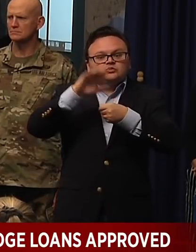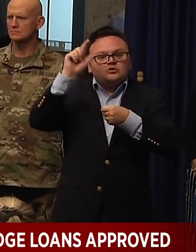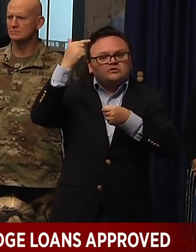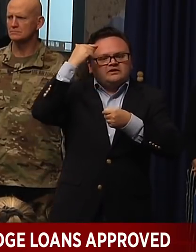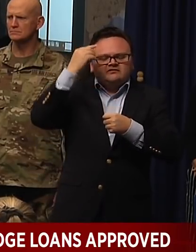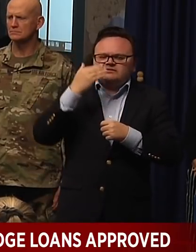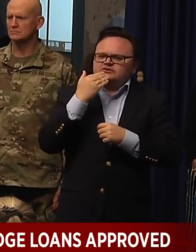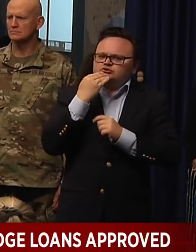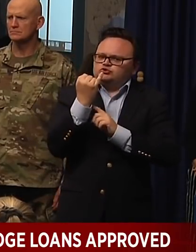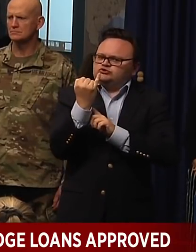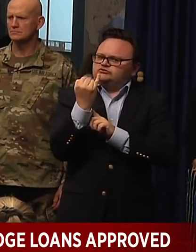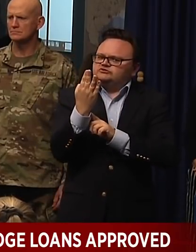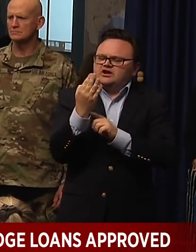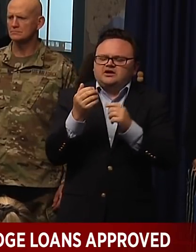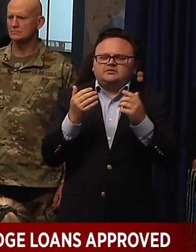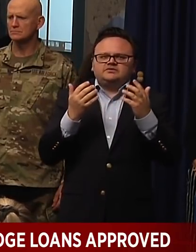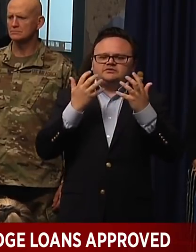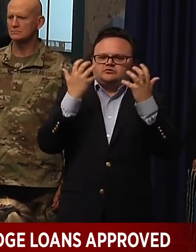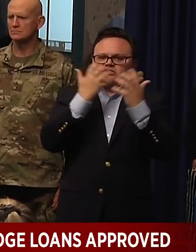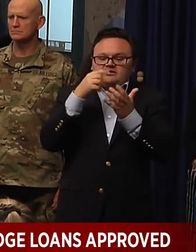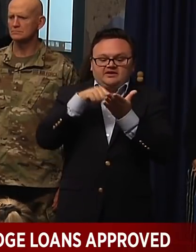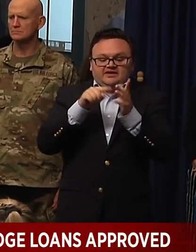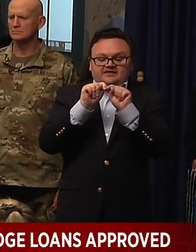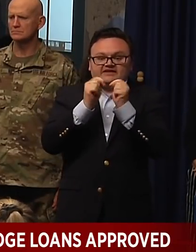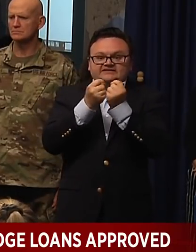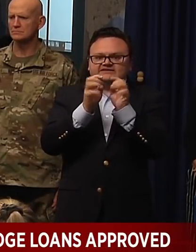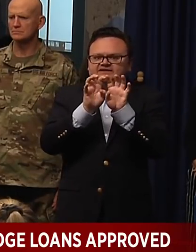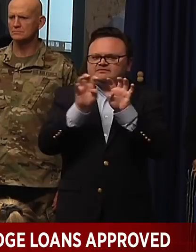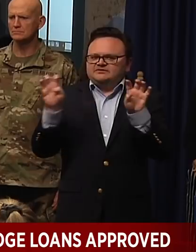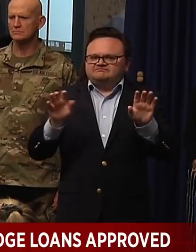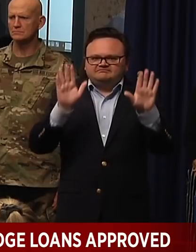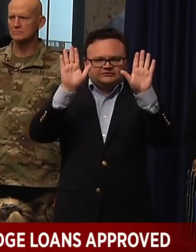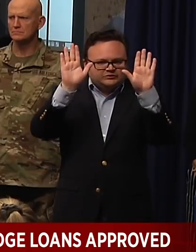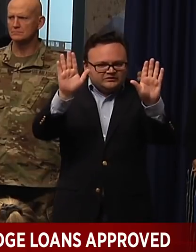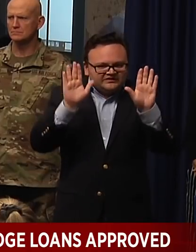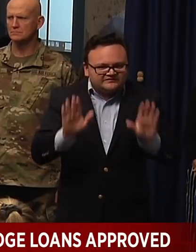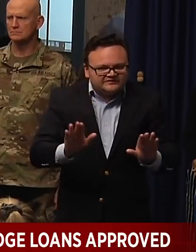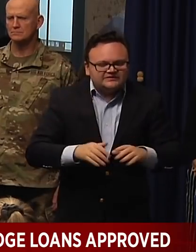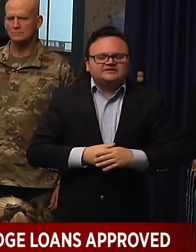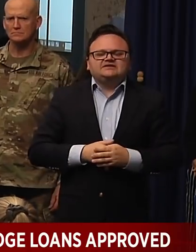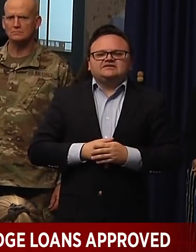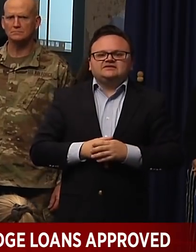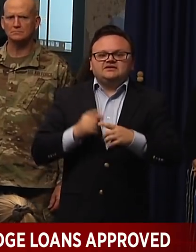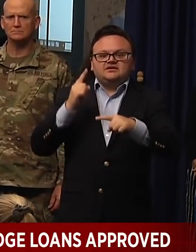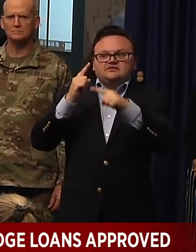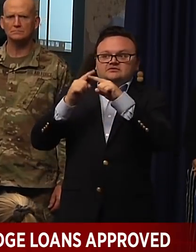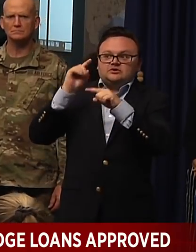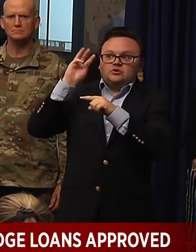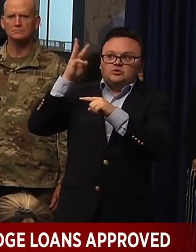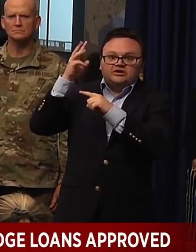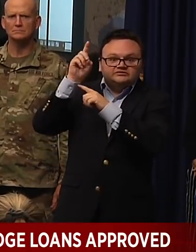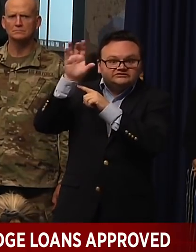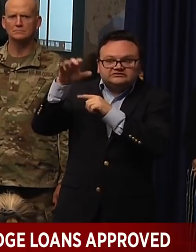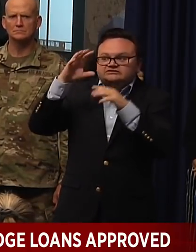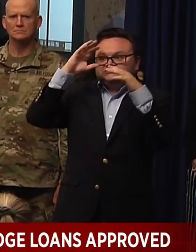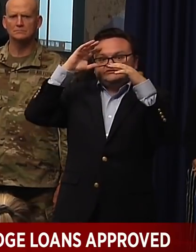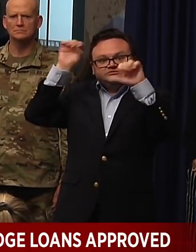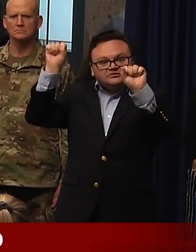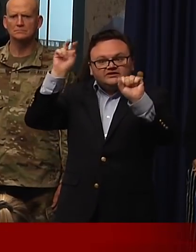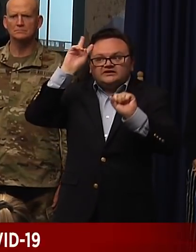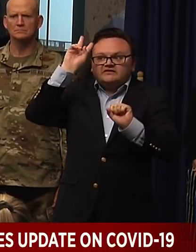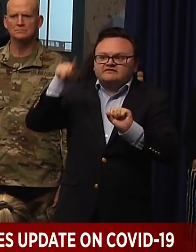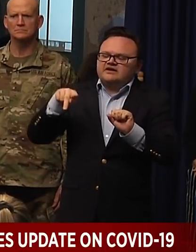great job. Folks up here on this team have been doing well. And then the federal government, the president, the vice president